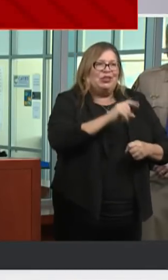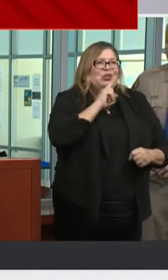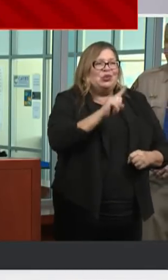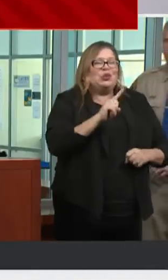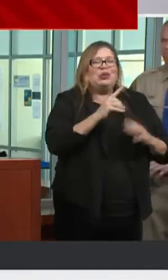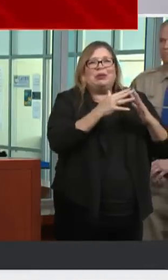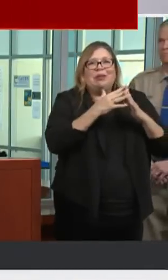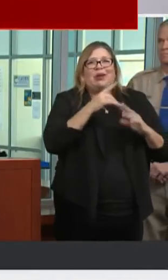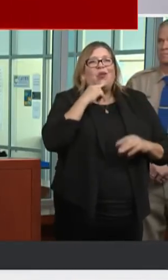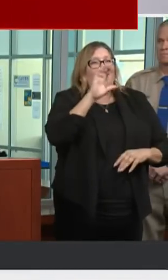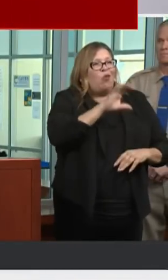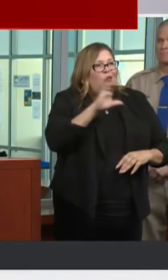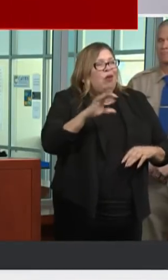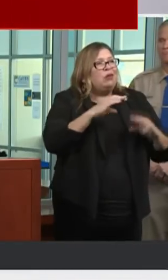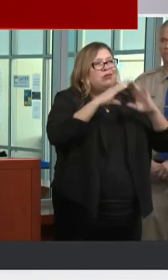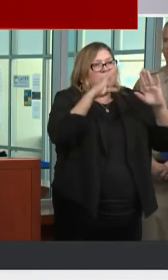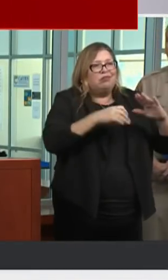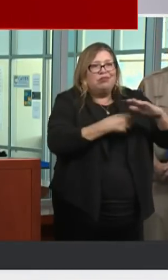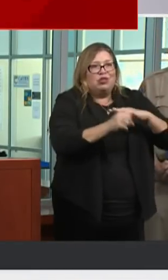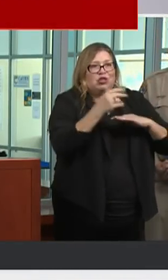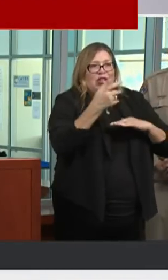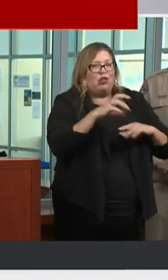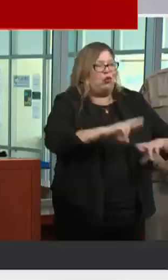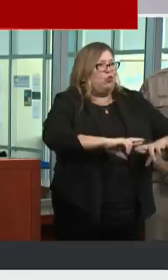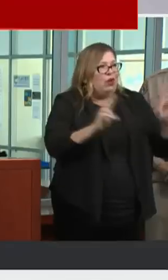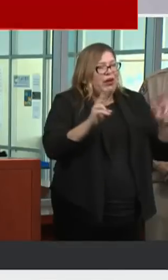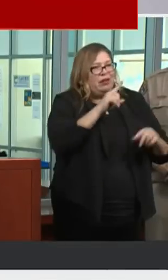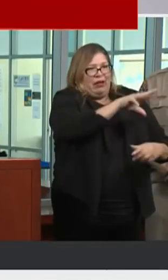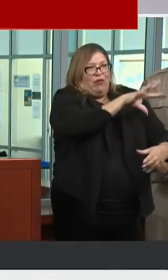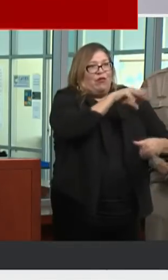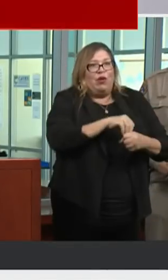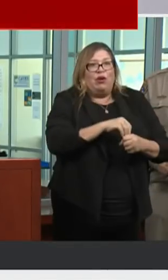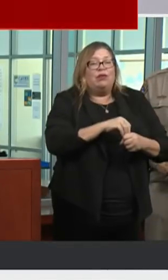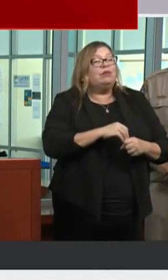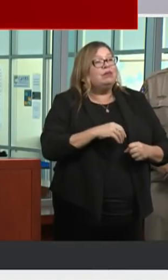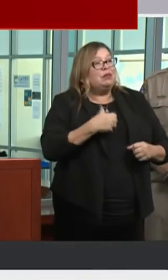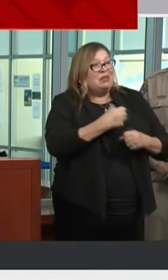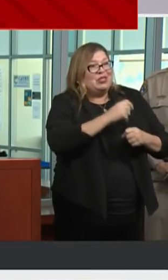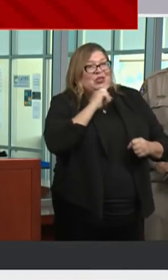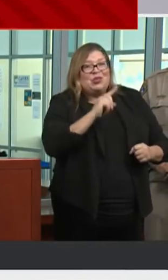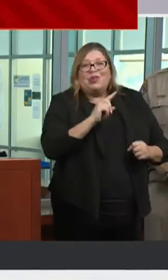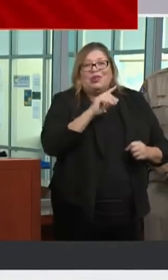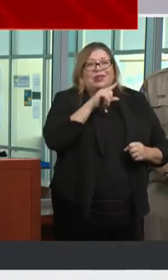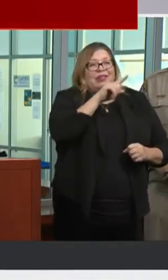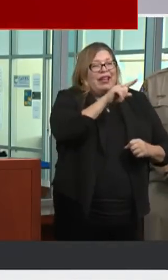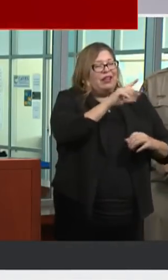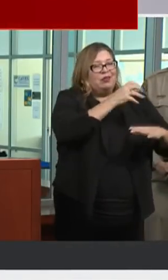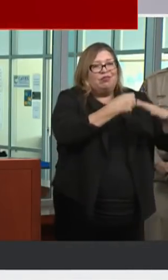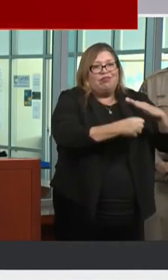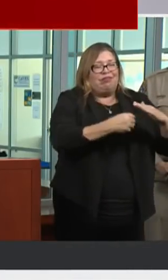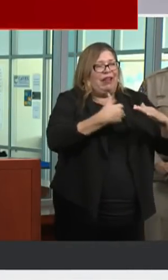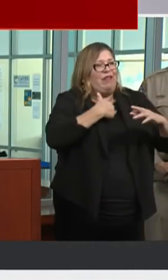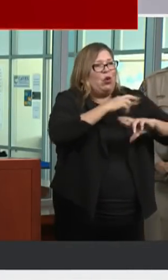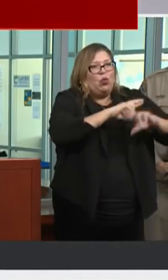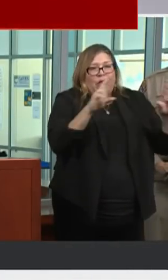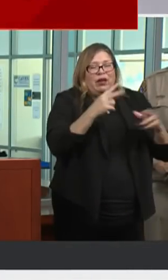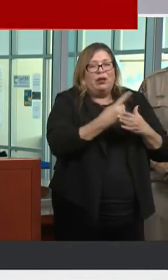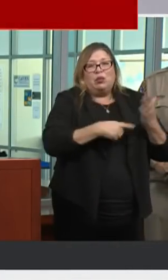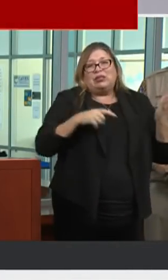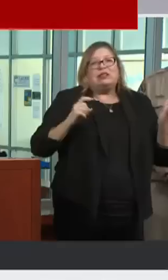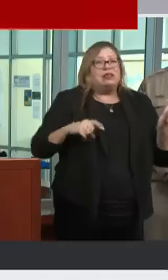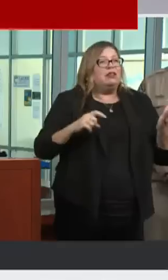directly involved, and if there's sheltering systems, there are sheltering items that are necessary or opportunities,